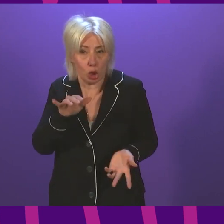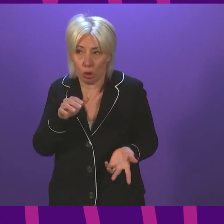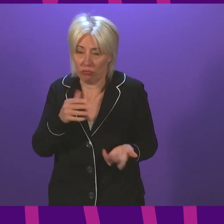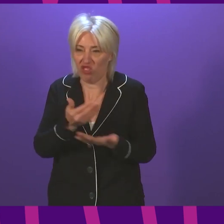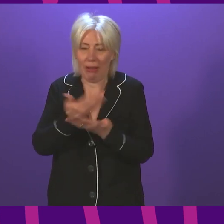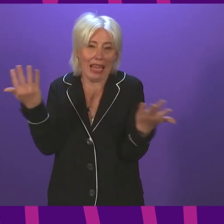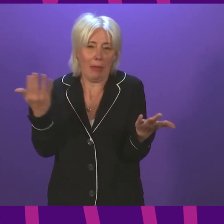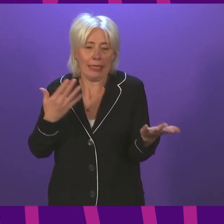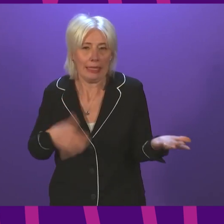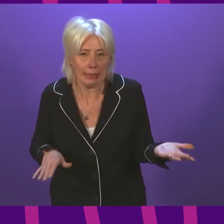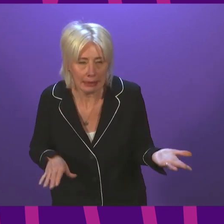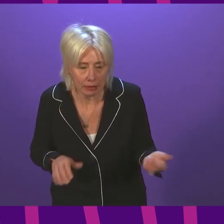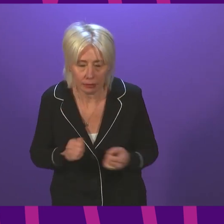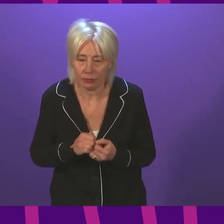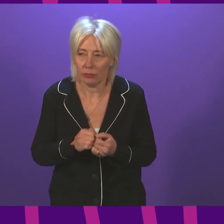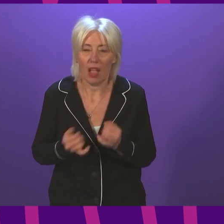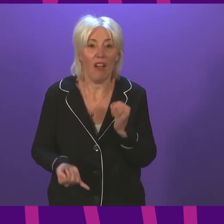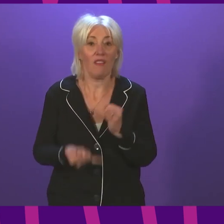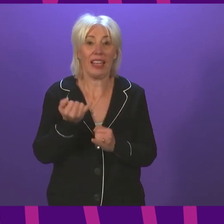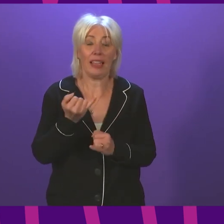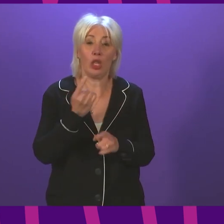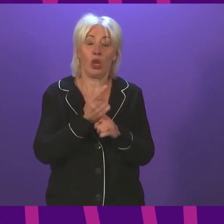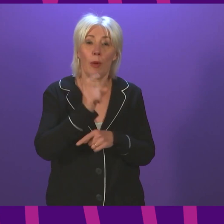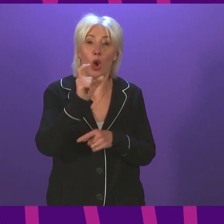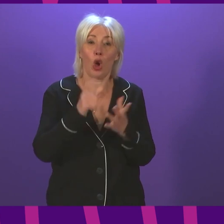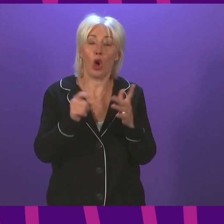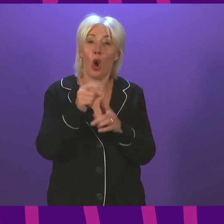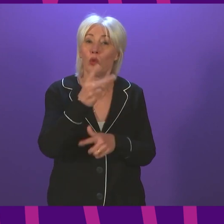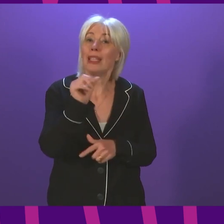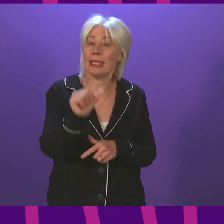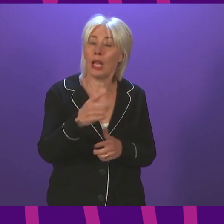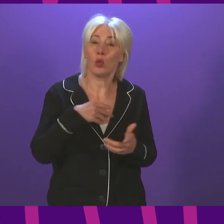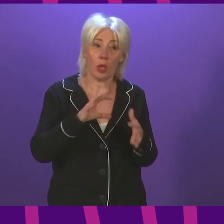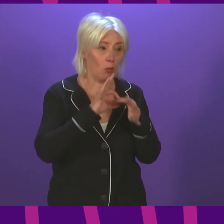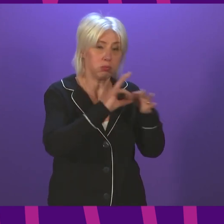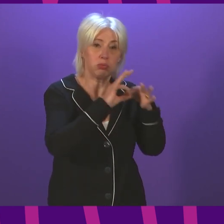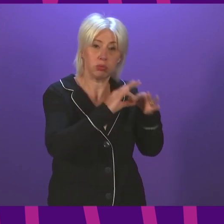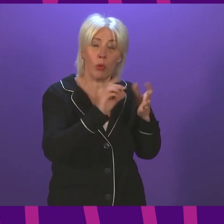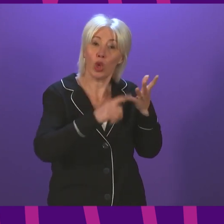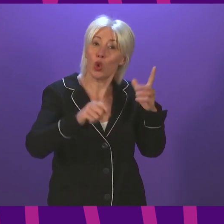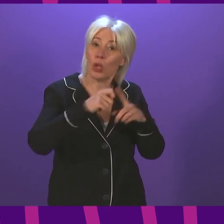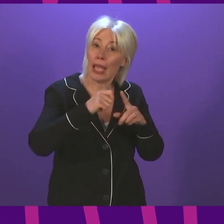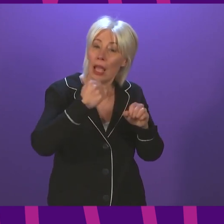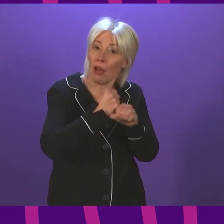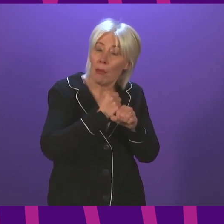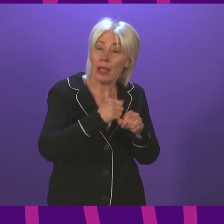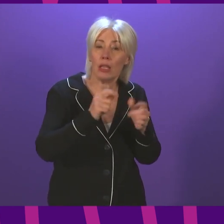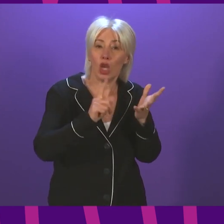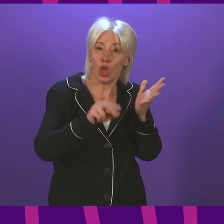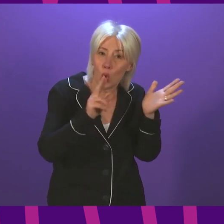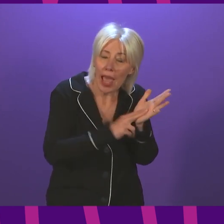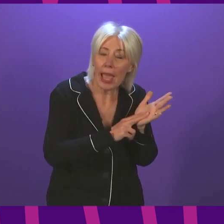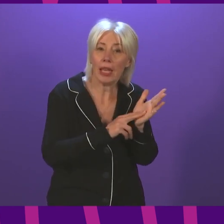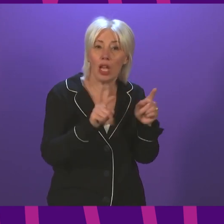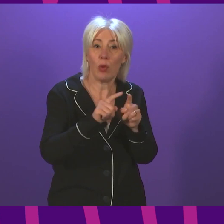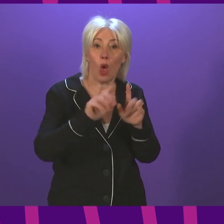anybody who needs them. And finally, Presiding Officer, on COP26, we of course are working with the UK Government, with the United Nations in